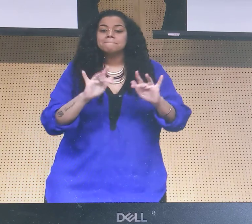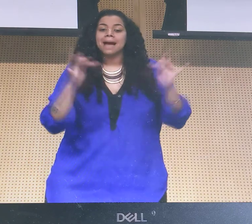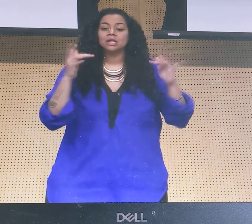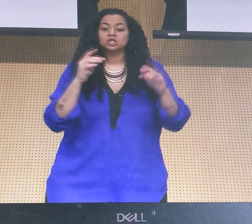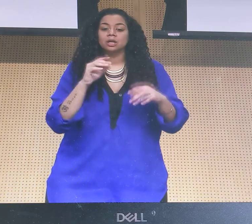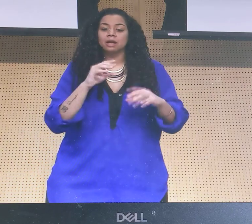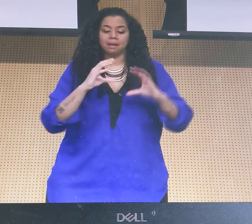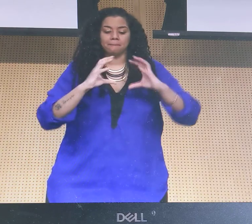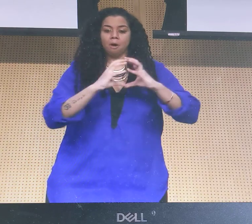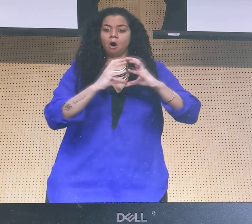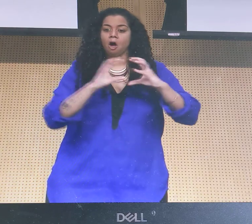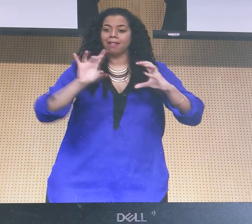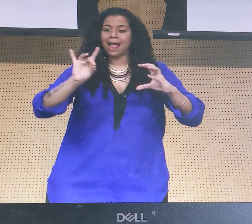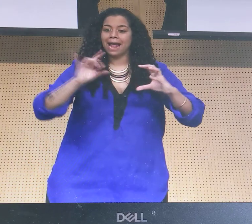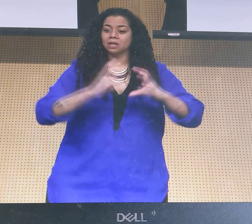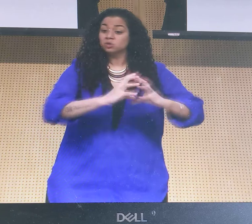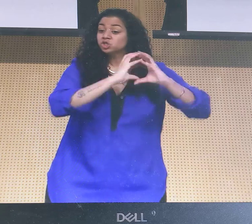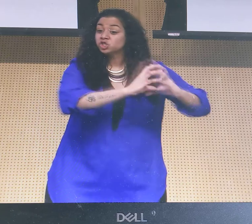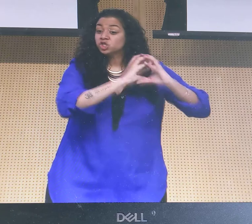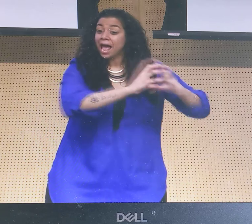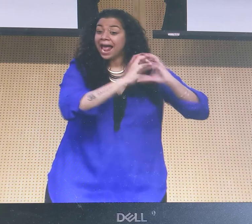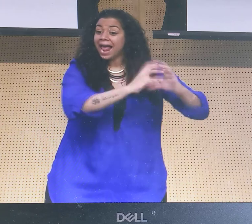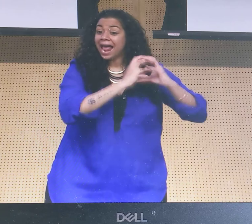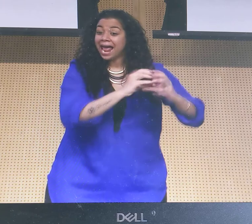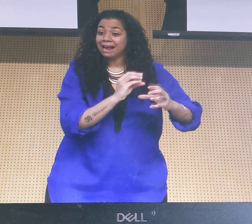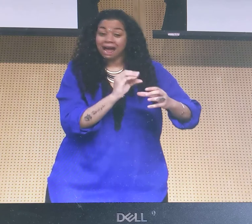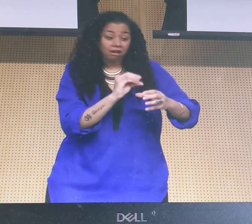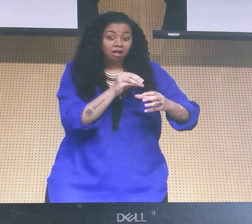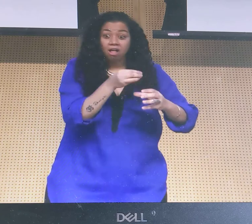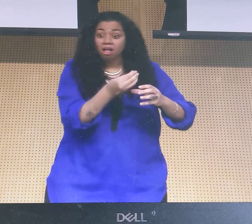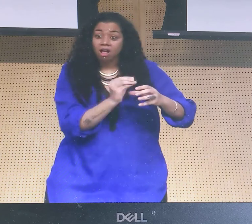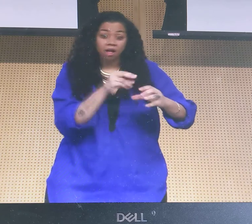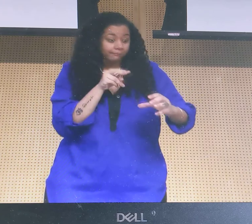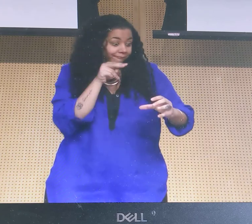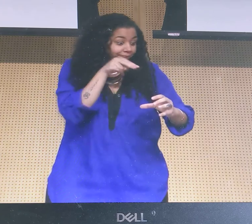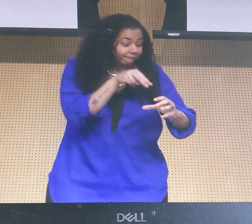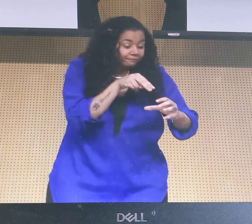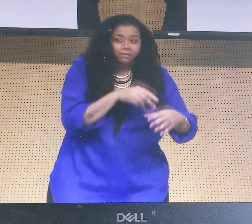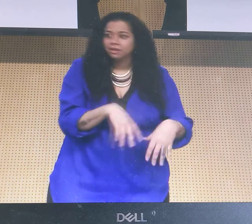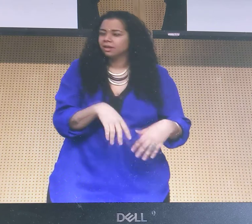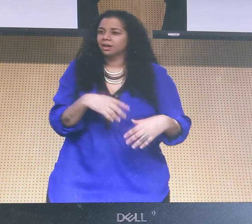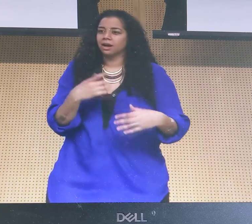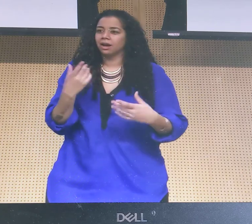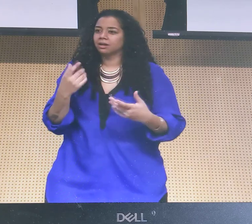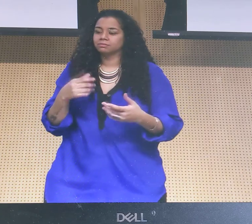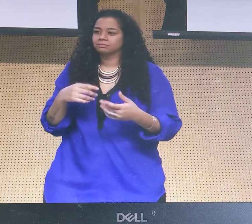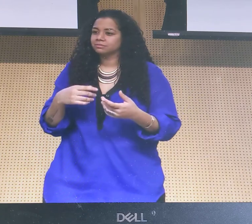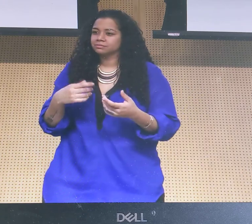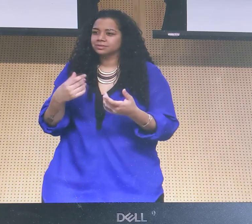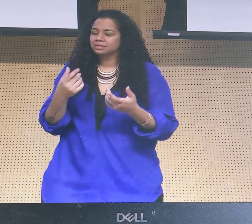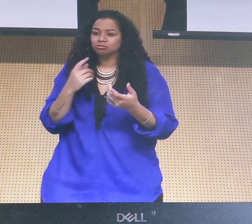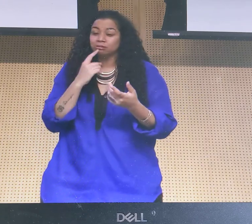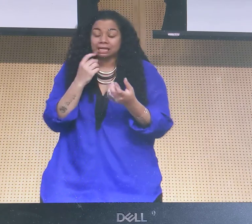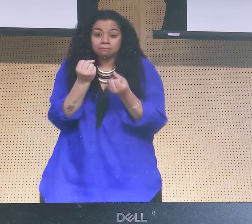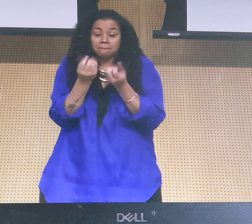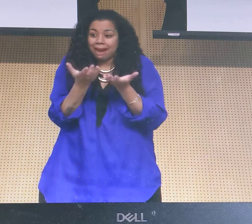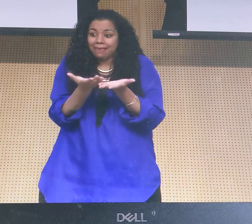can be like an eight ball. You know those eight balls you shake up, you ask a question, it gives you an answer.